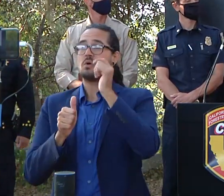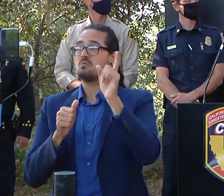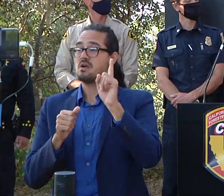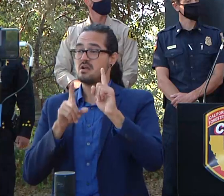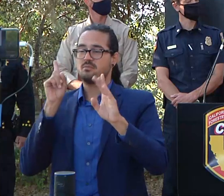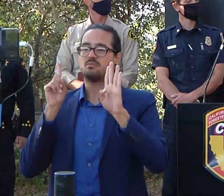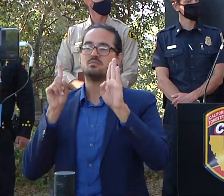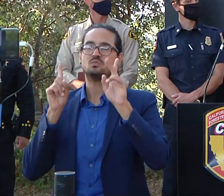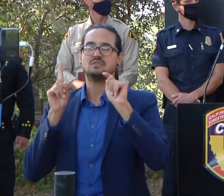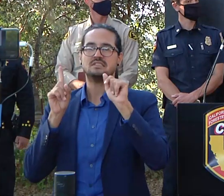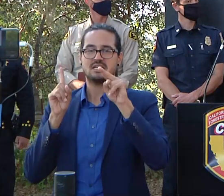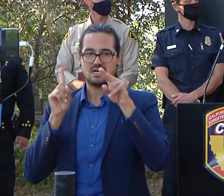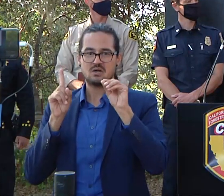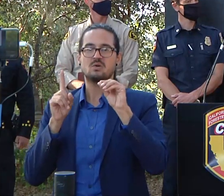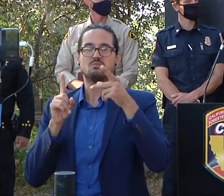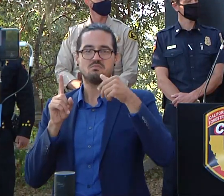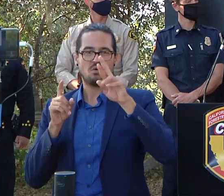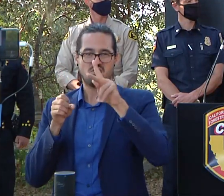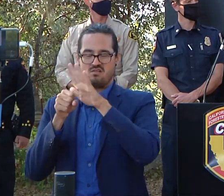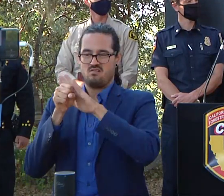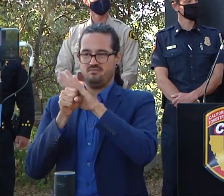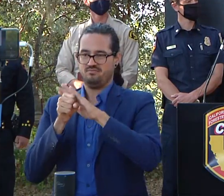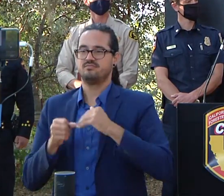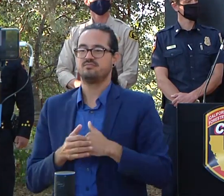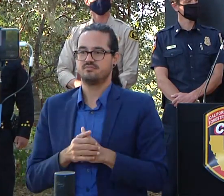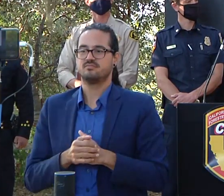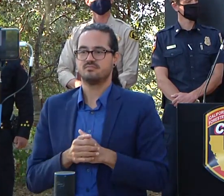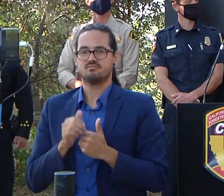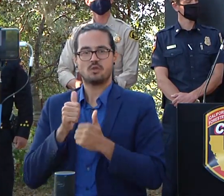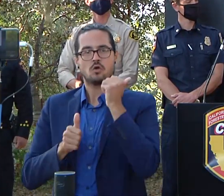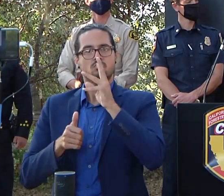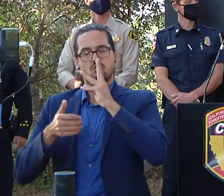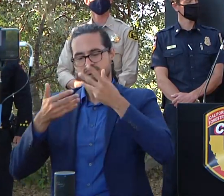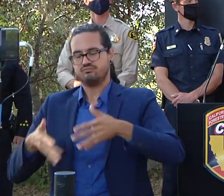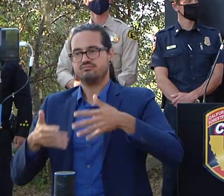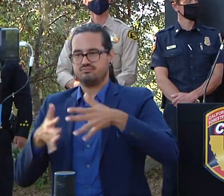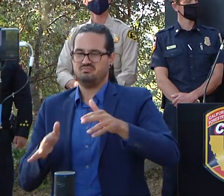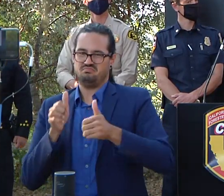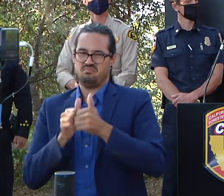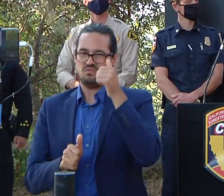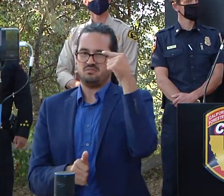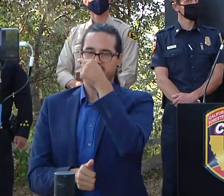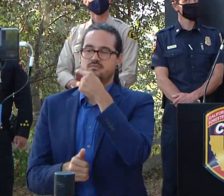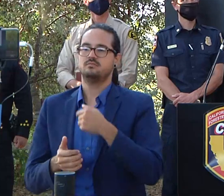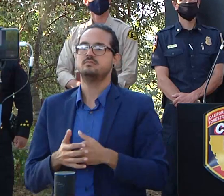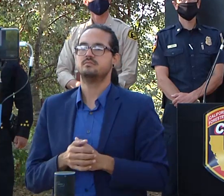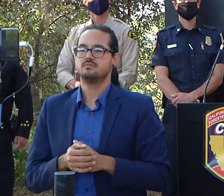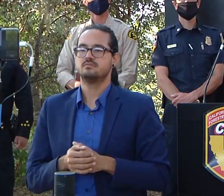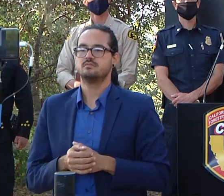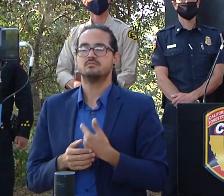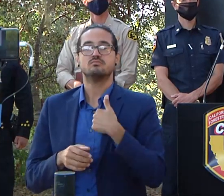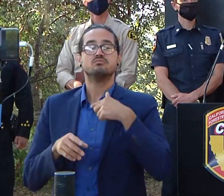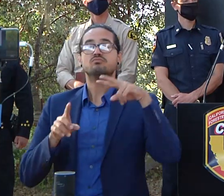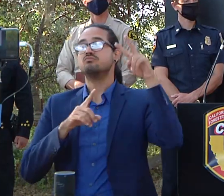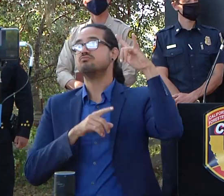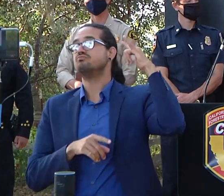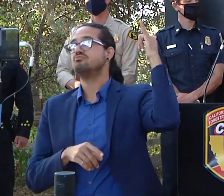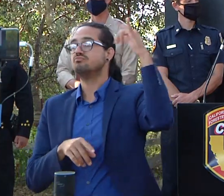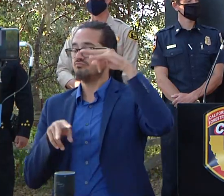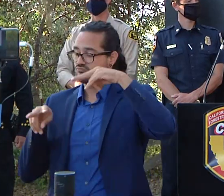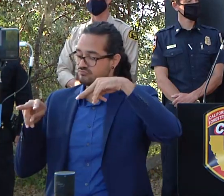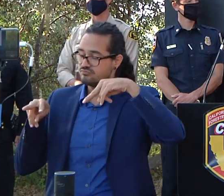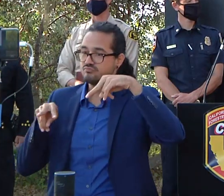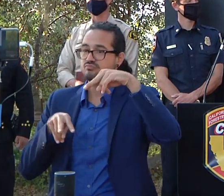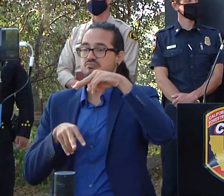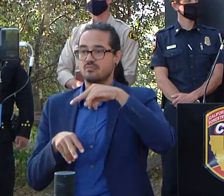the uh majority of the water droppings been today uh when i was up on my recon saw them actively working they were dumping all kinds of water